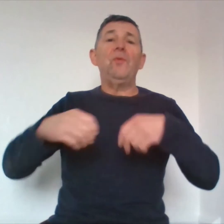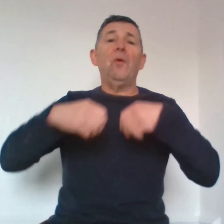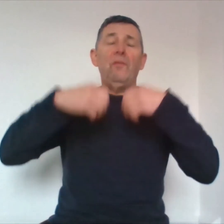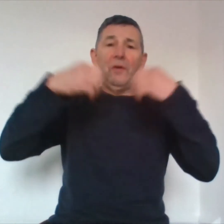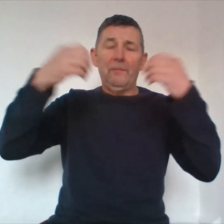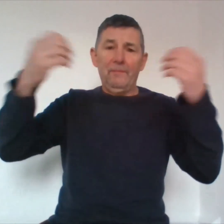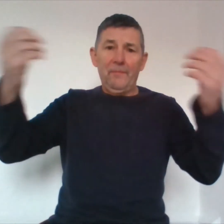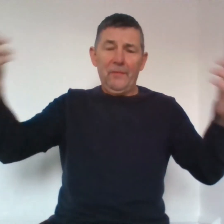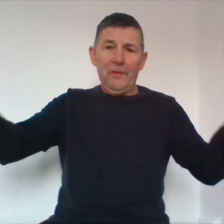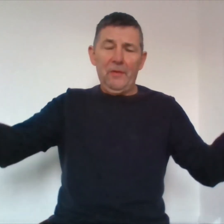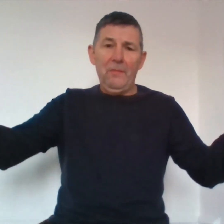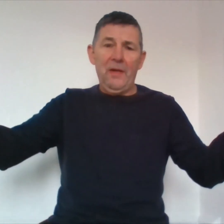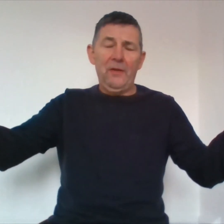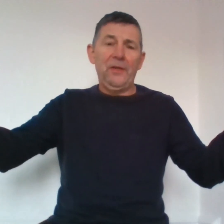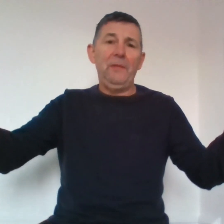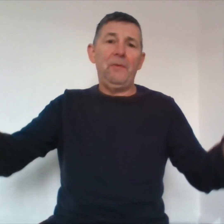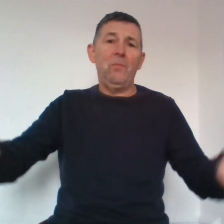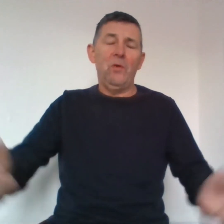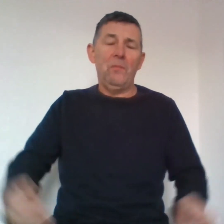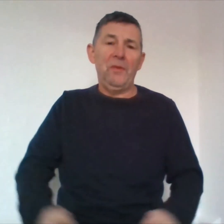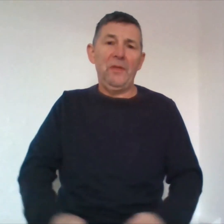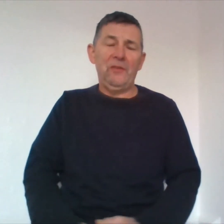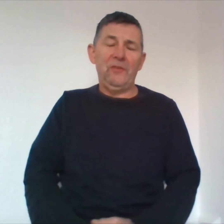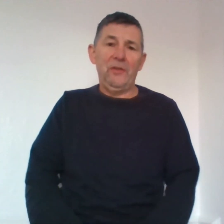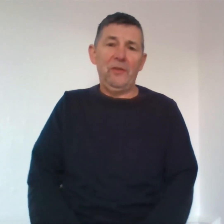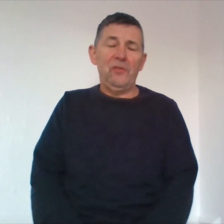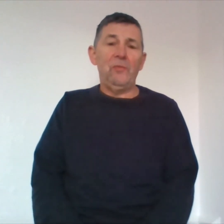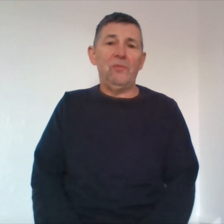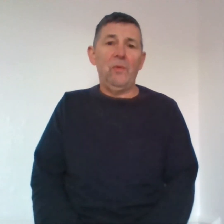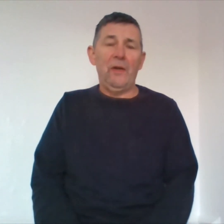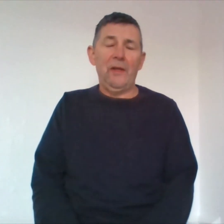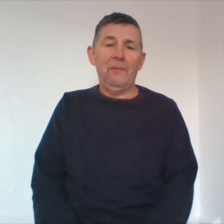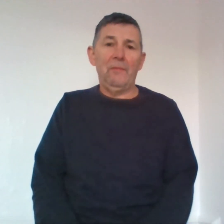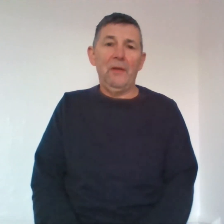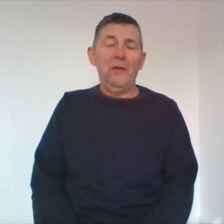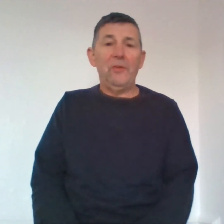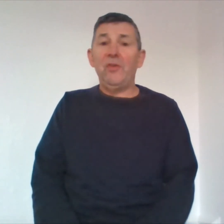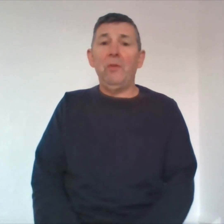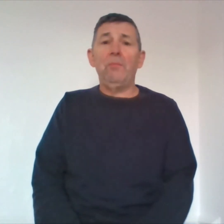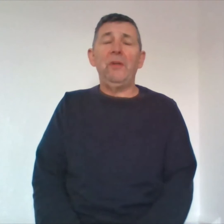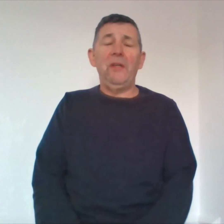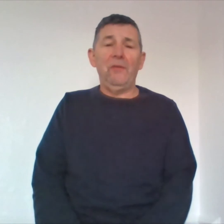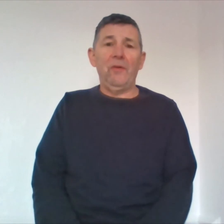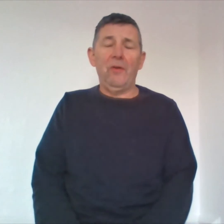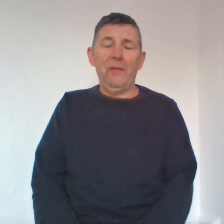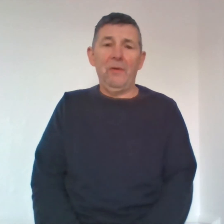over the man to keep him warm with the accident that she was wearing that she completely had forgotten about